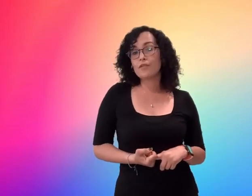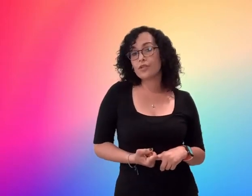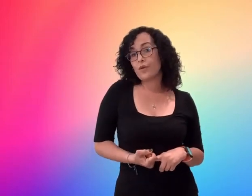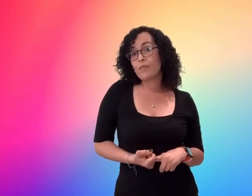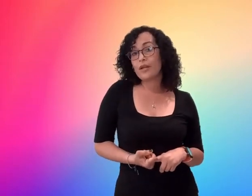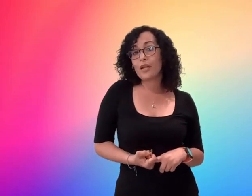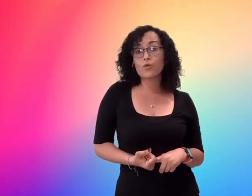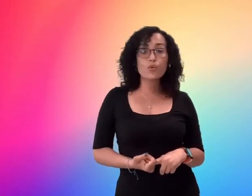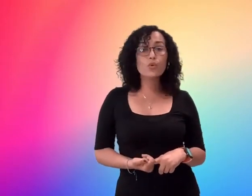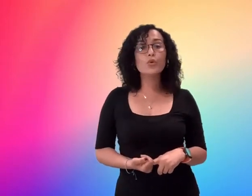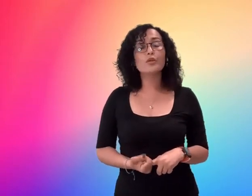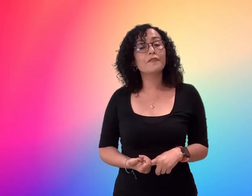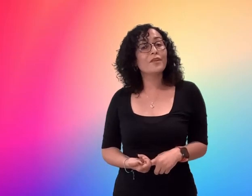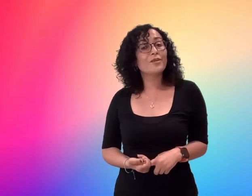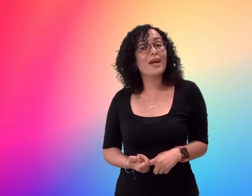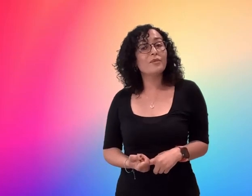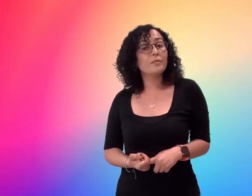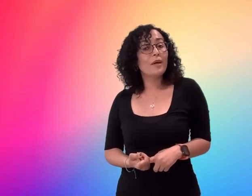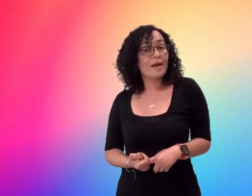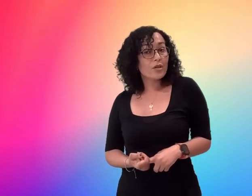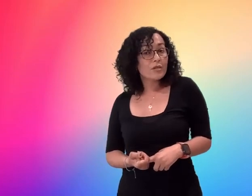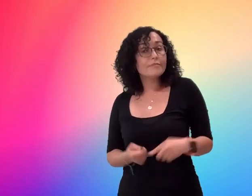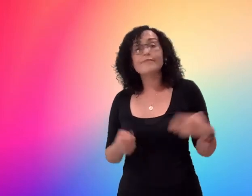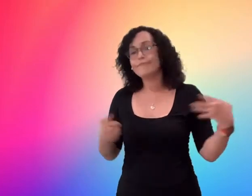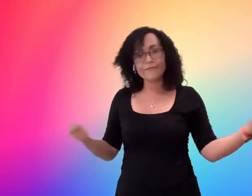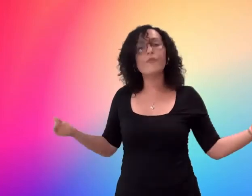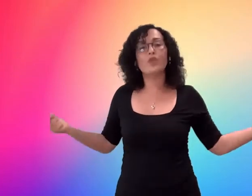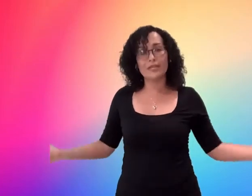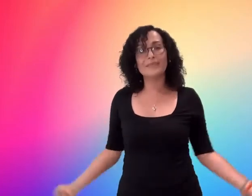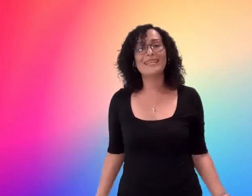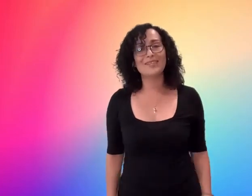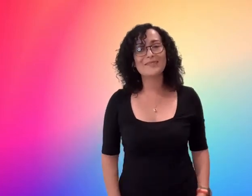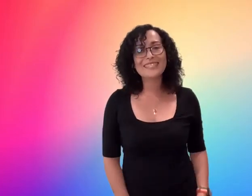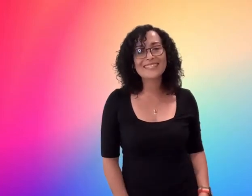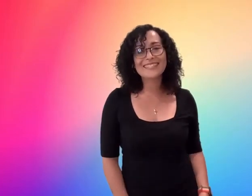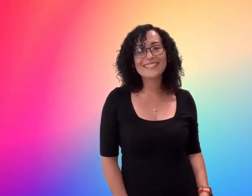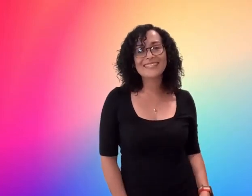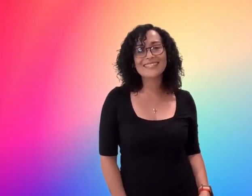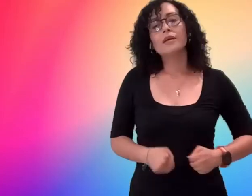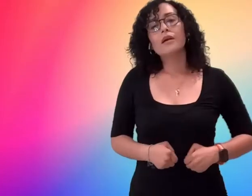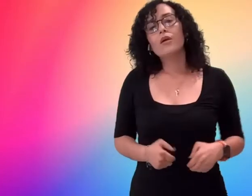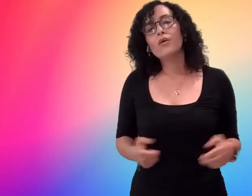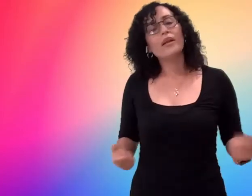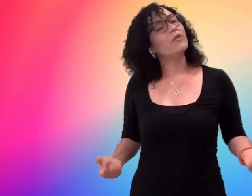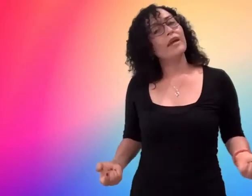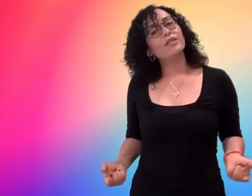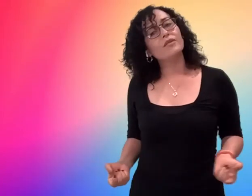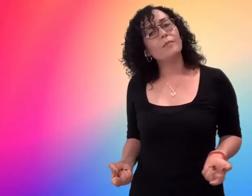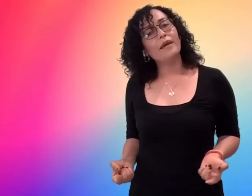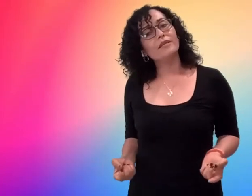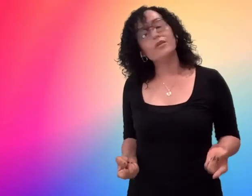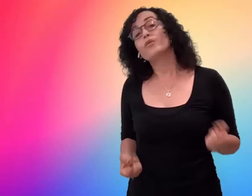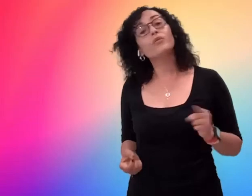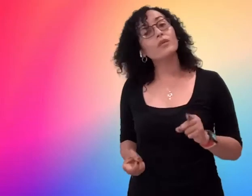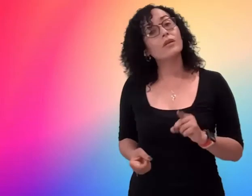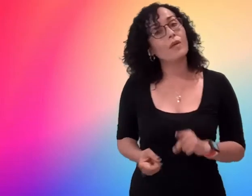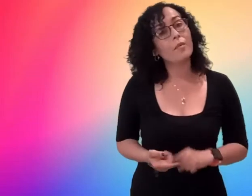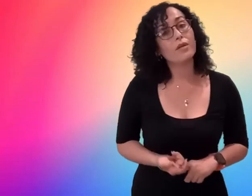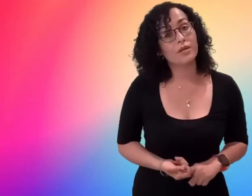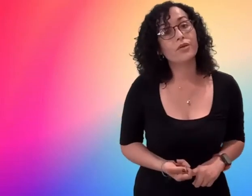the grammatical rule or figure out the pattern for themselves what education depends on good grammar don't